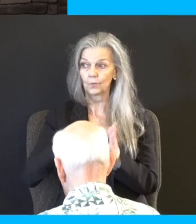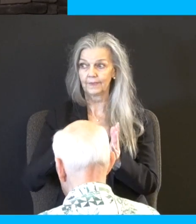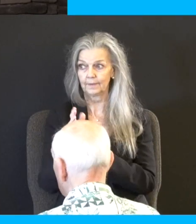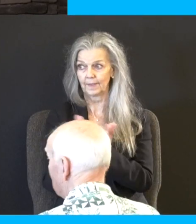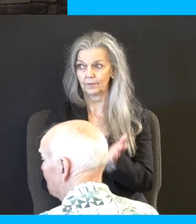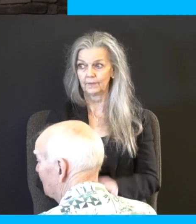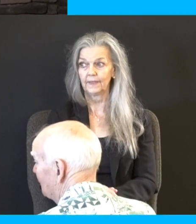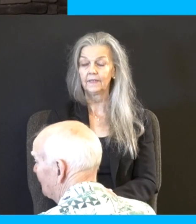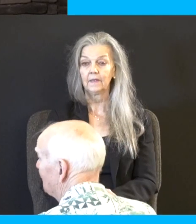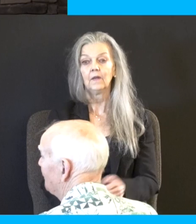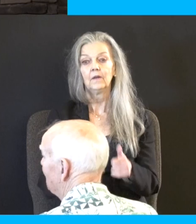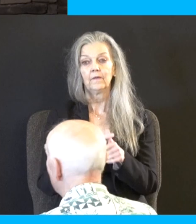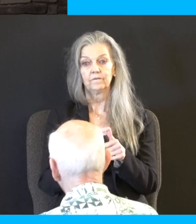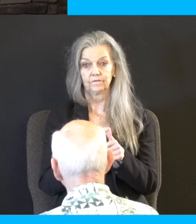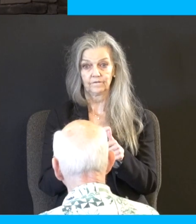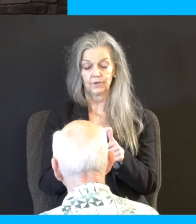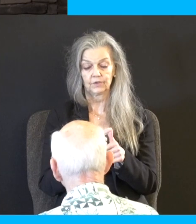So the first place we have to go is Deuteronomy 23.